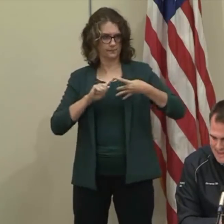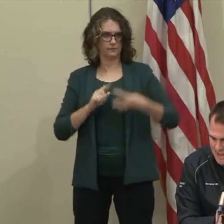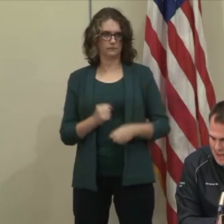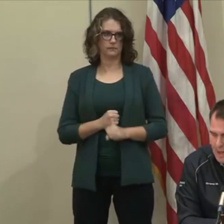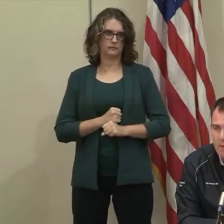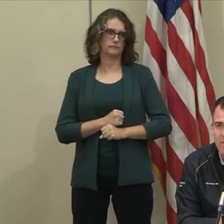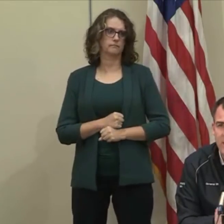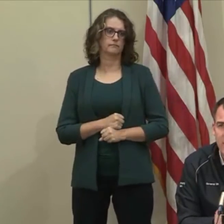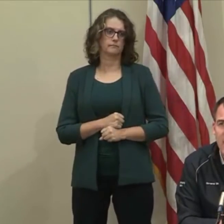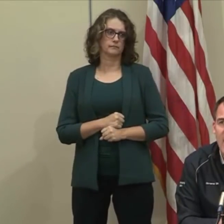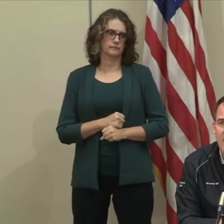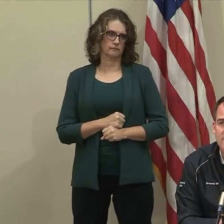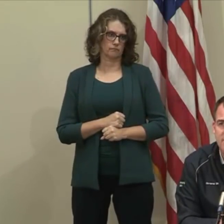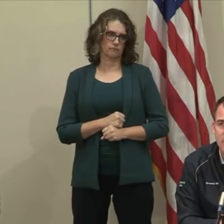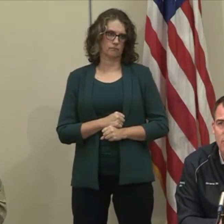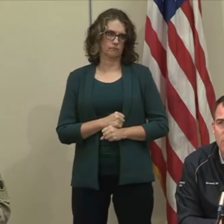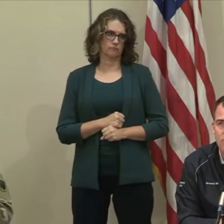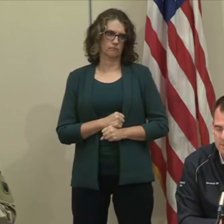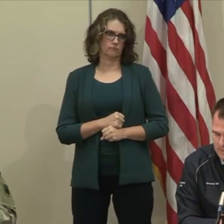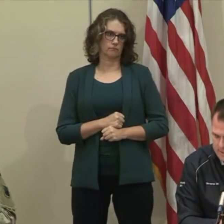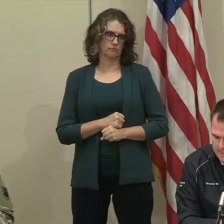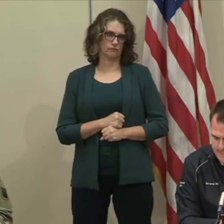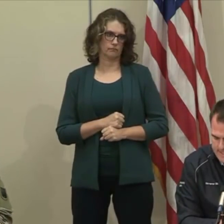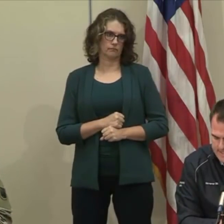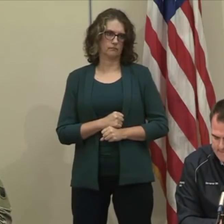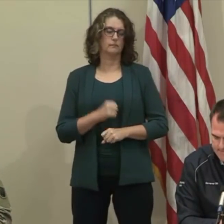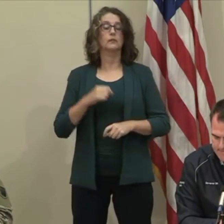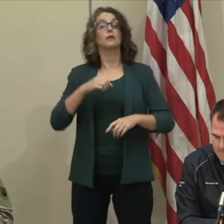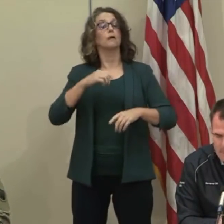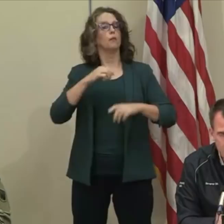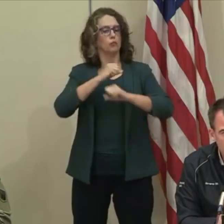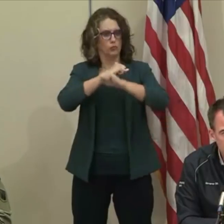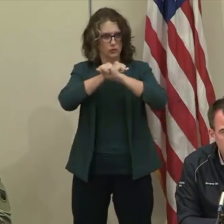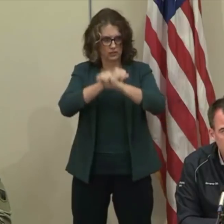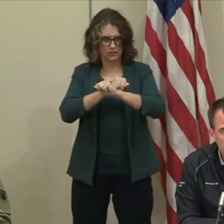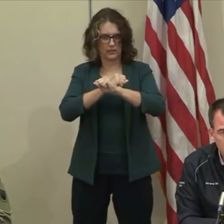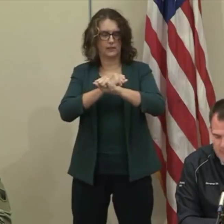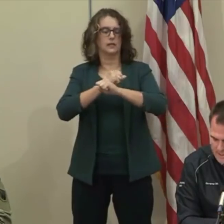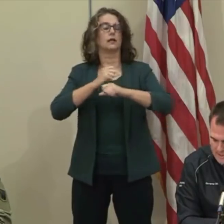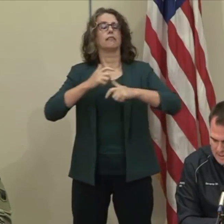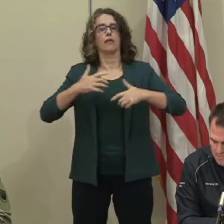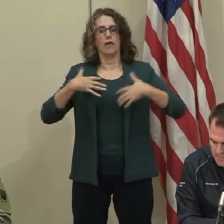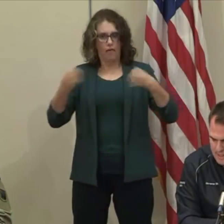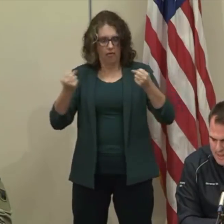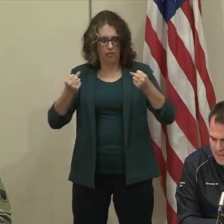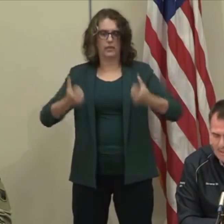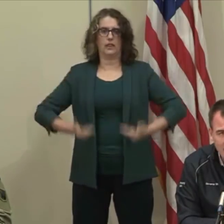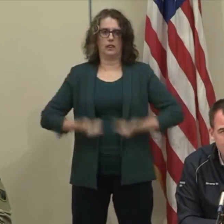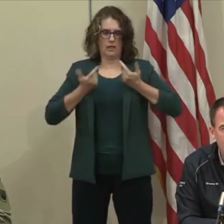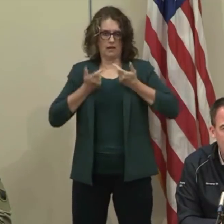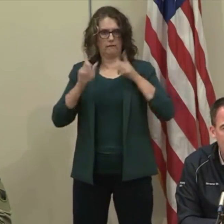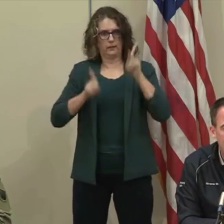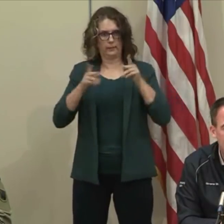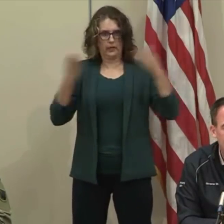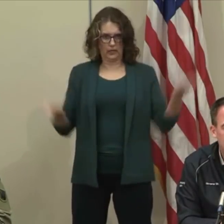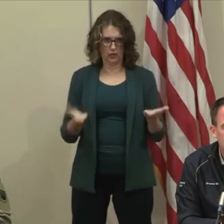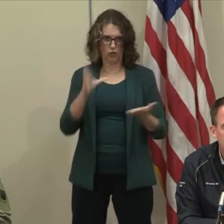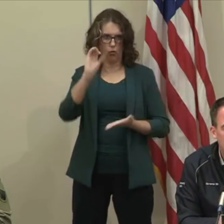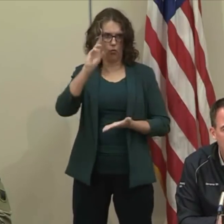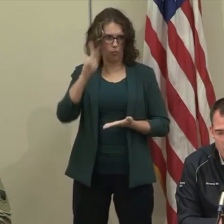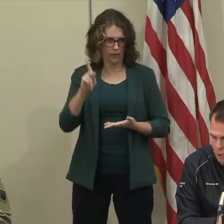the health and lives of Oklahomans. Number two is to mitigate the impact